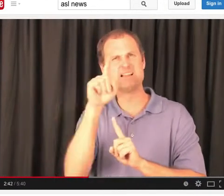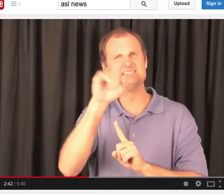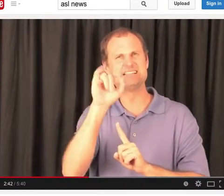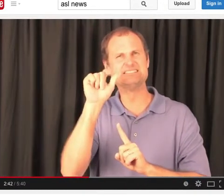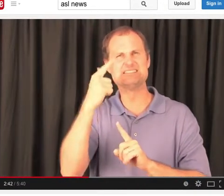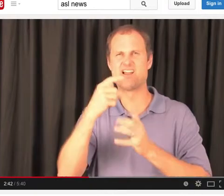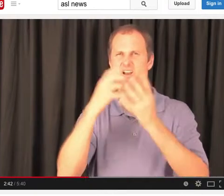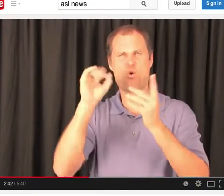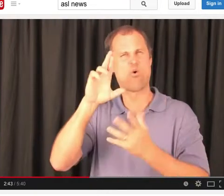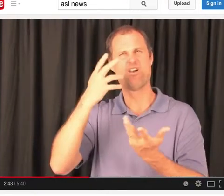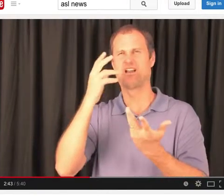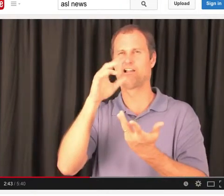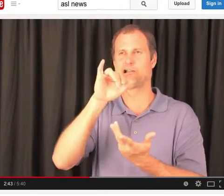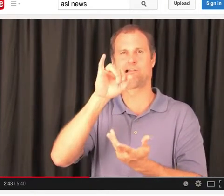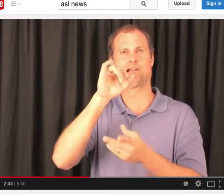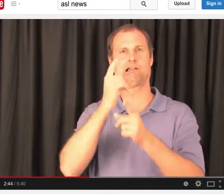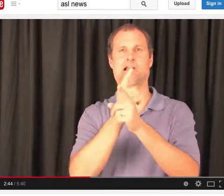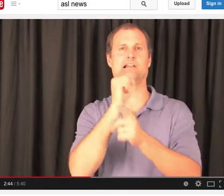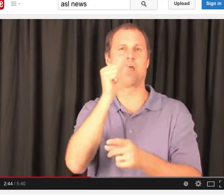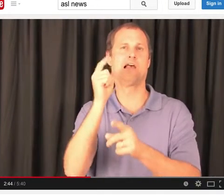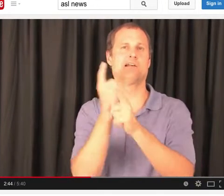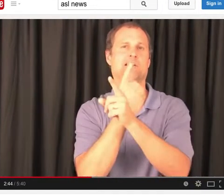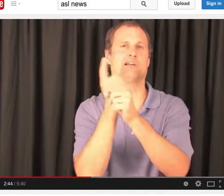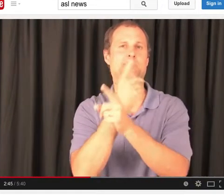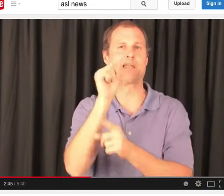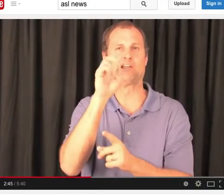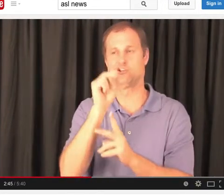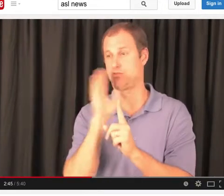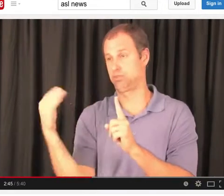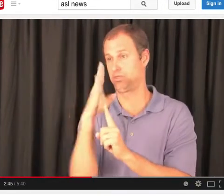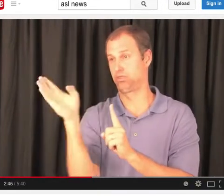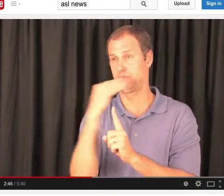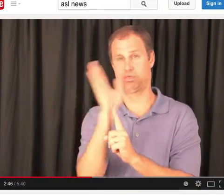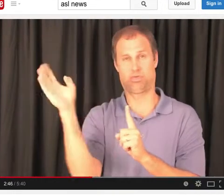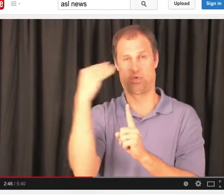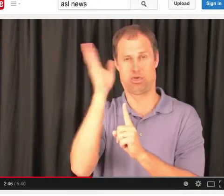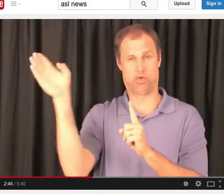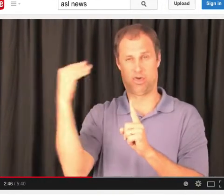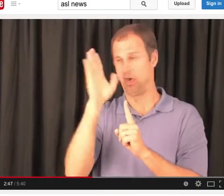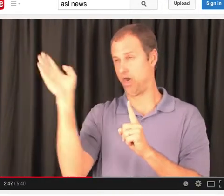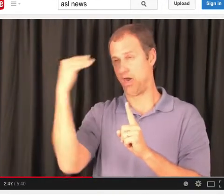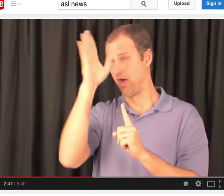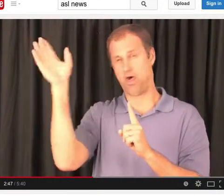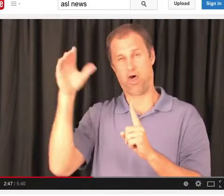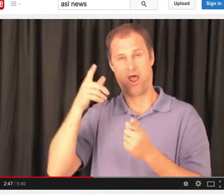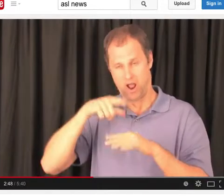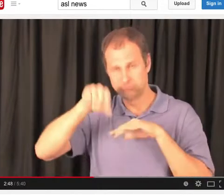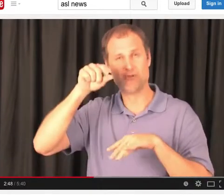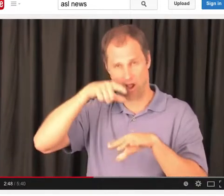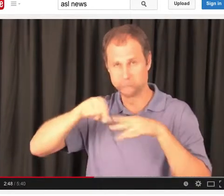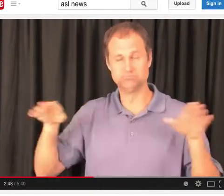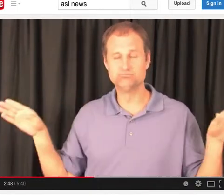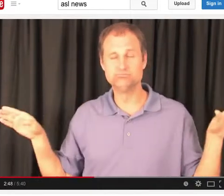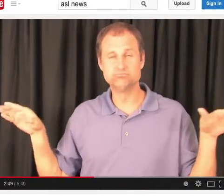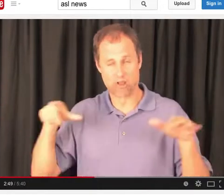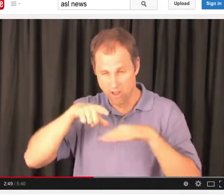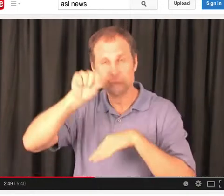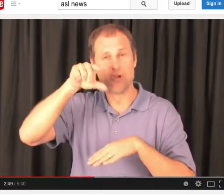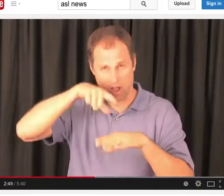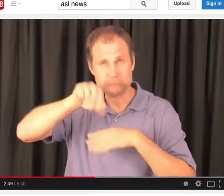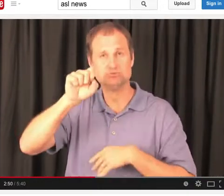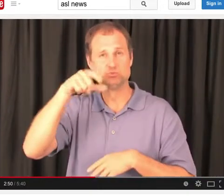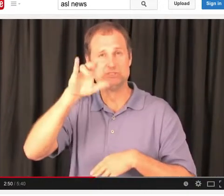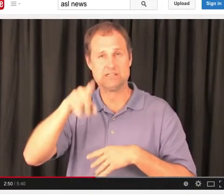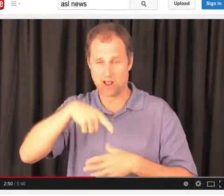They found that whenever albatrosses fly to gather food, they don't fly in a straight line. They fly in zigzags